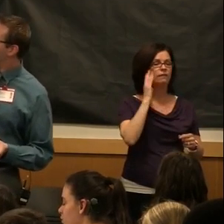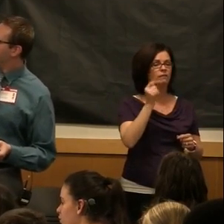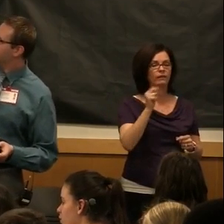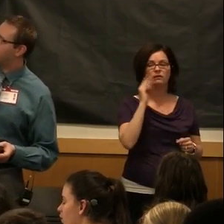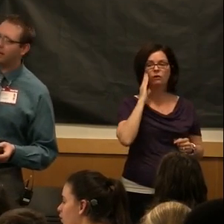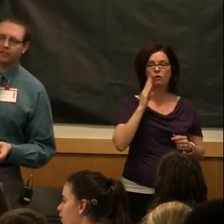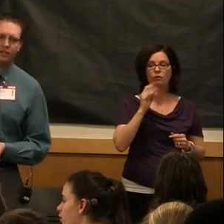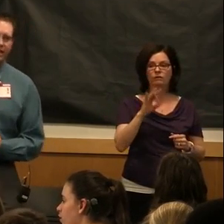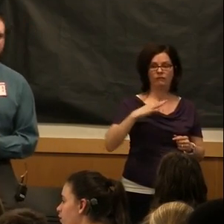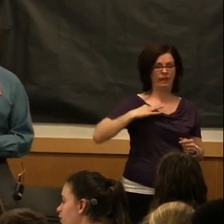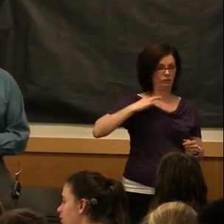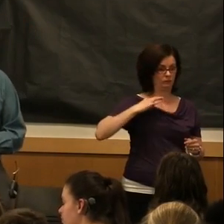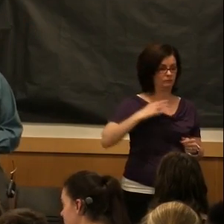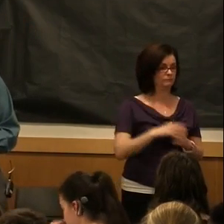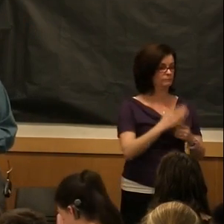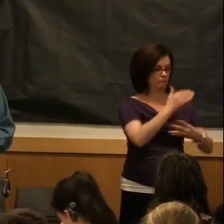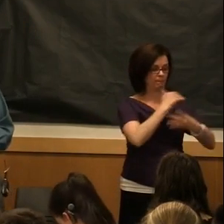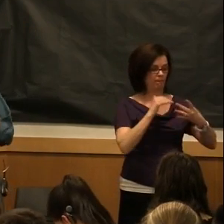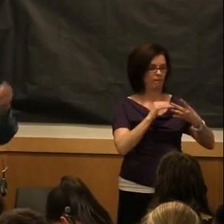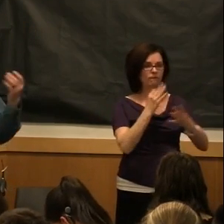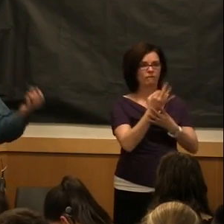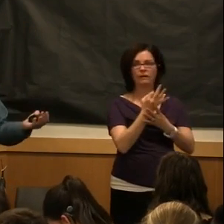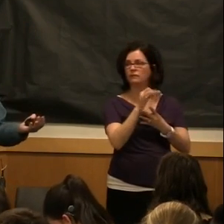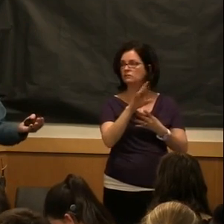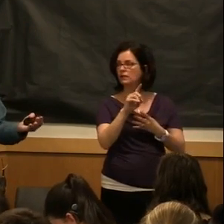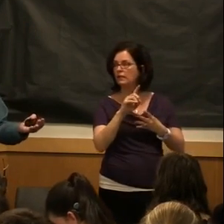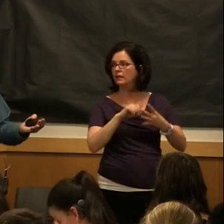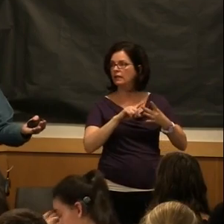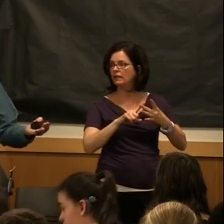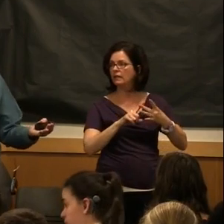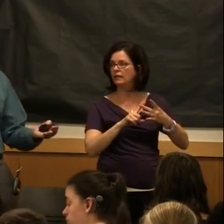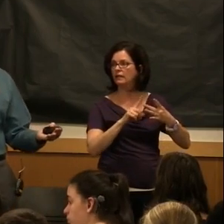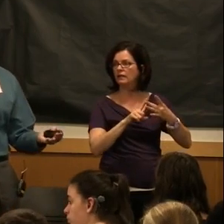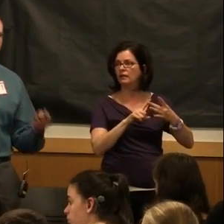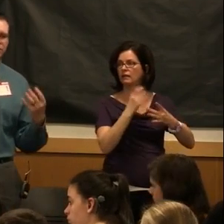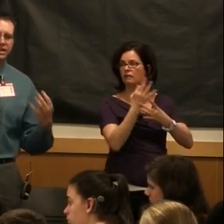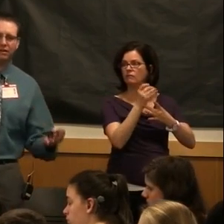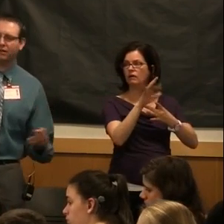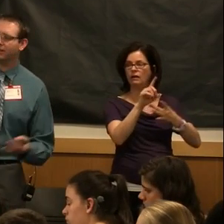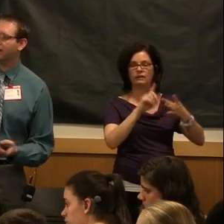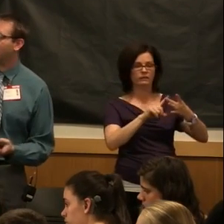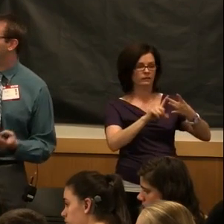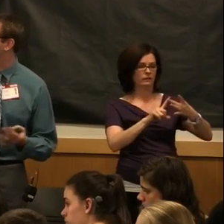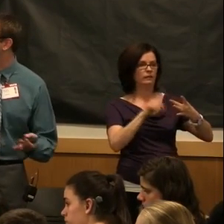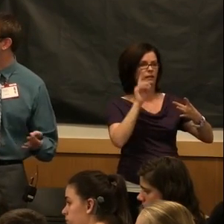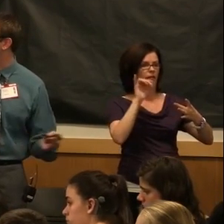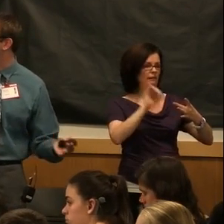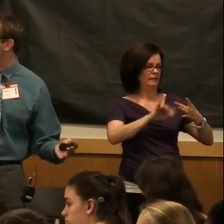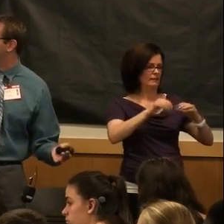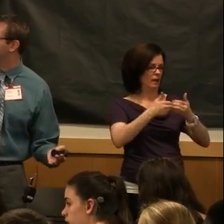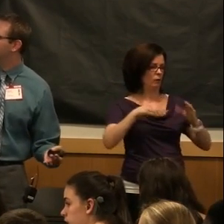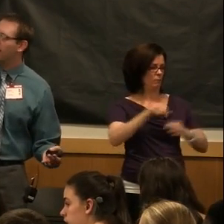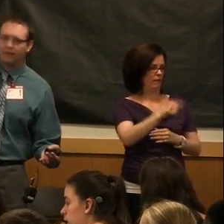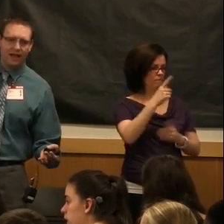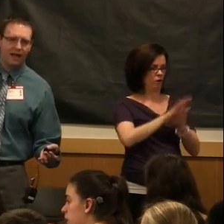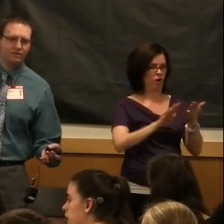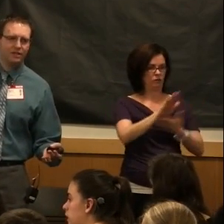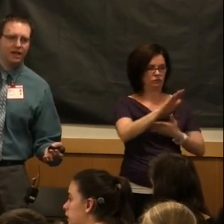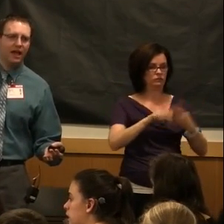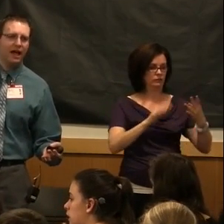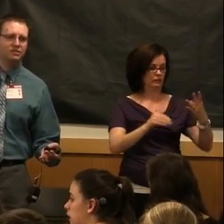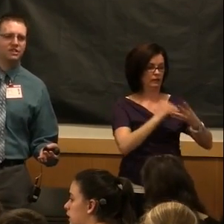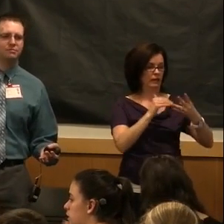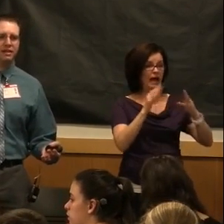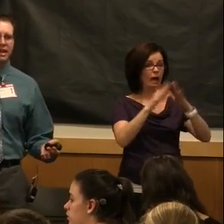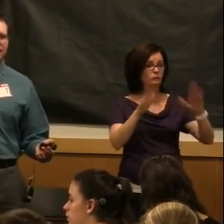And then financial aid is your second step. That's going to be on paying for college. And we'll take a look at that here in just a few minutes. And then